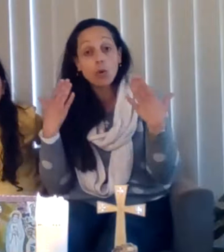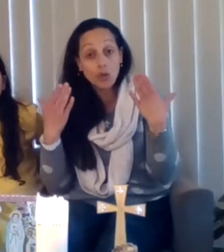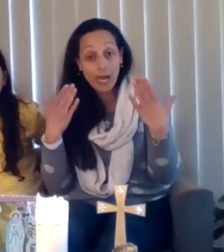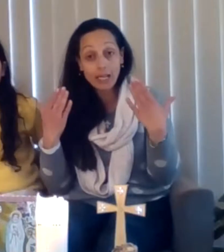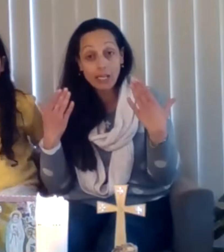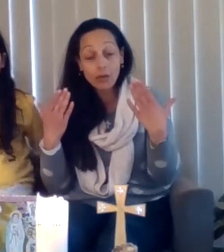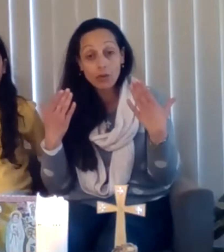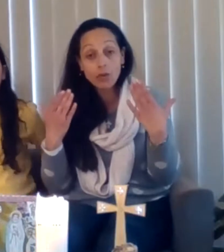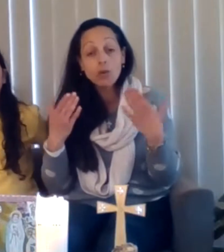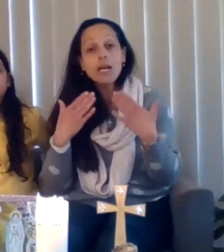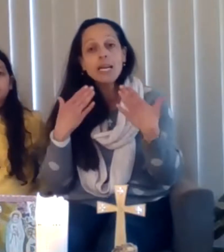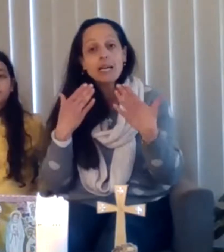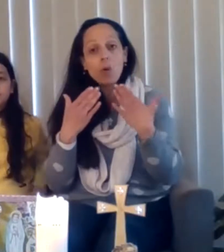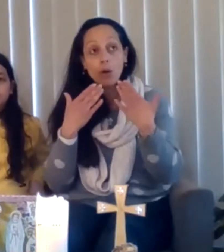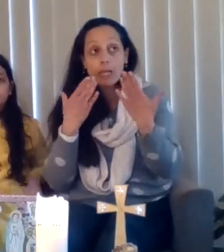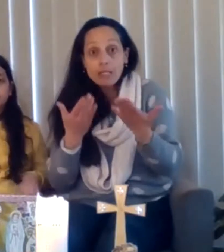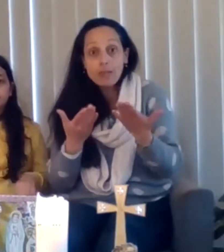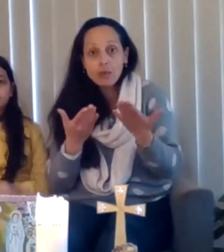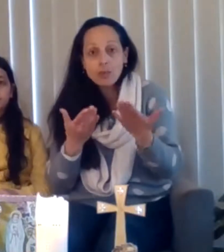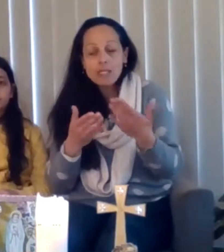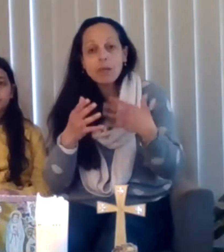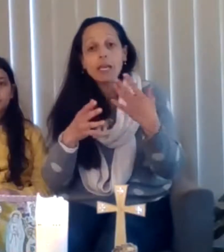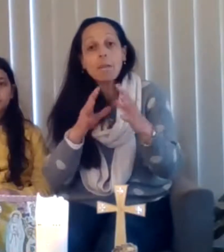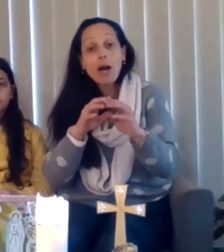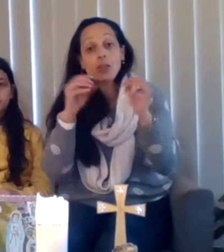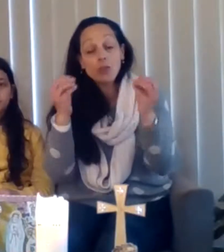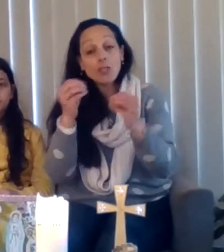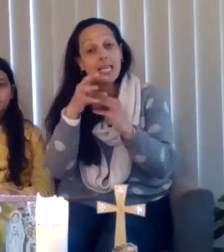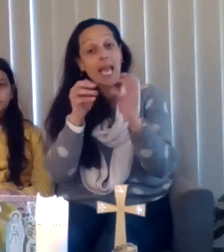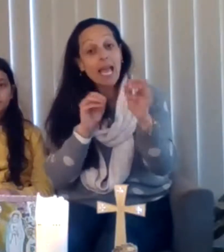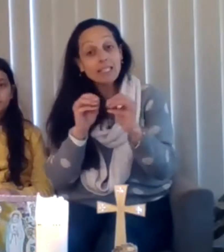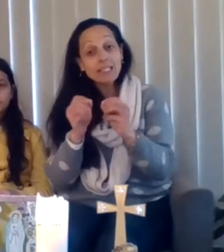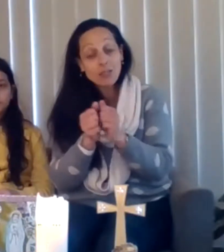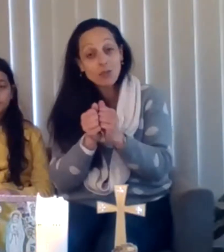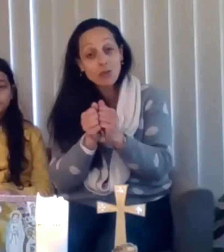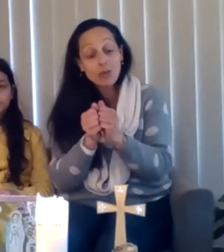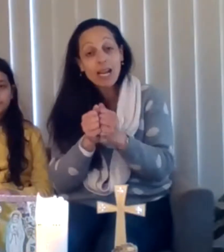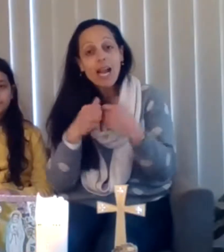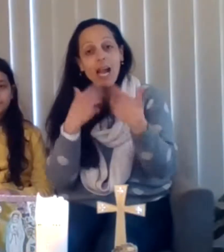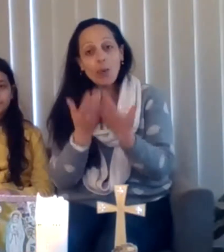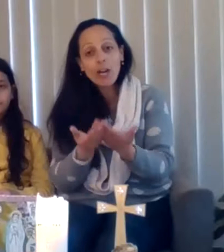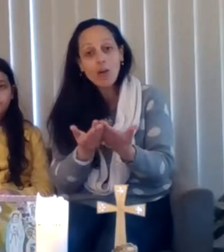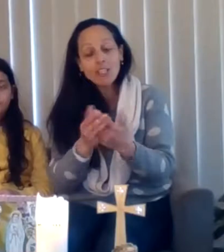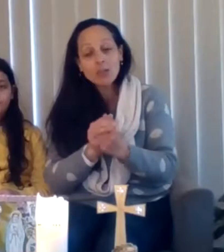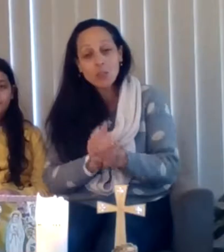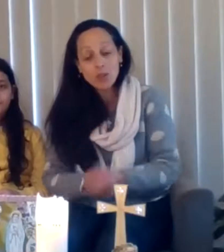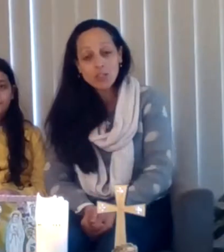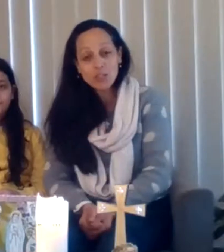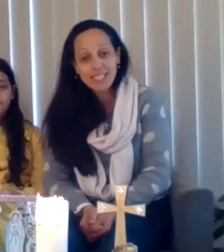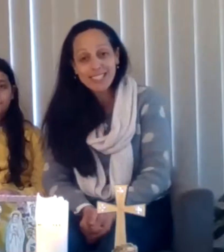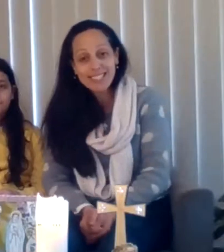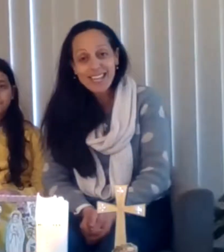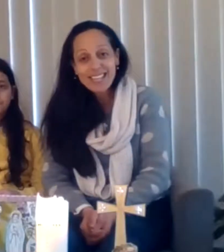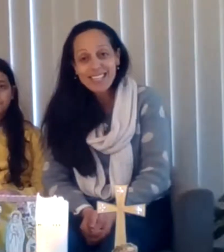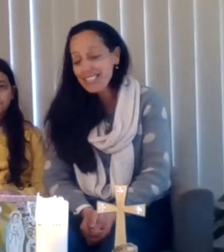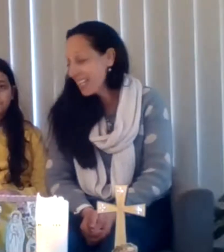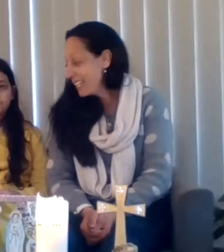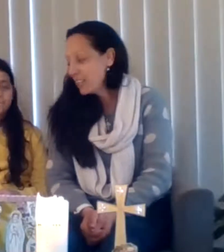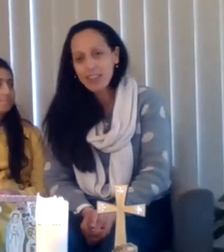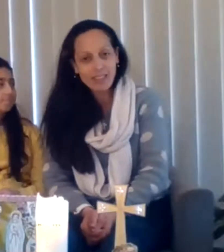or who can't hear at all or difficulty speaking might use their hands to talk. And we're going to watch these, this lady and